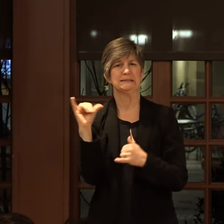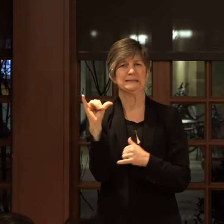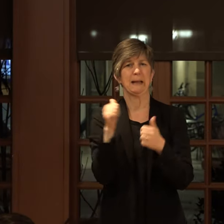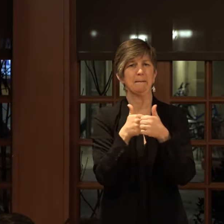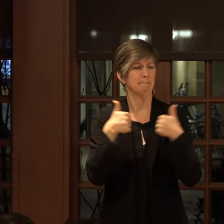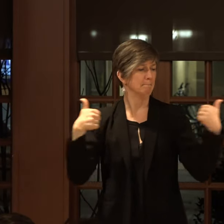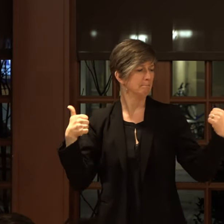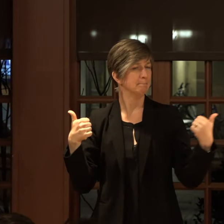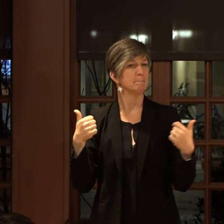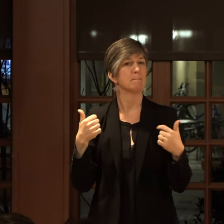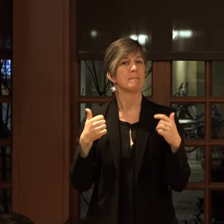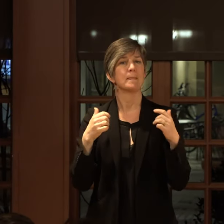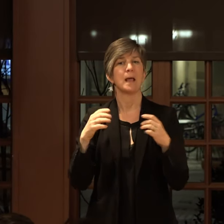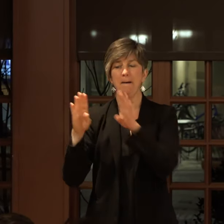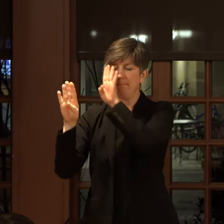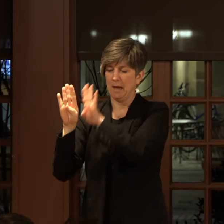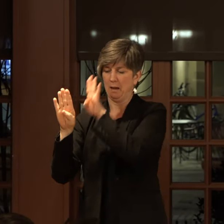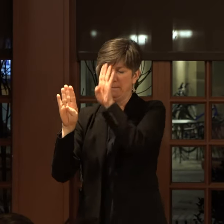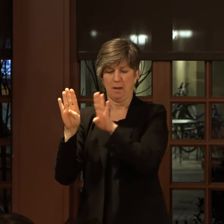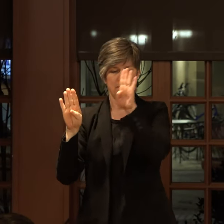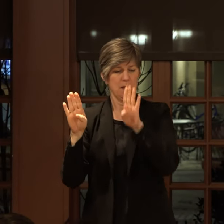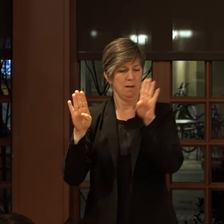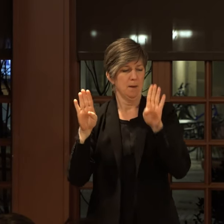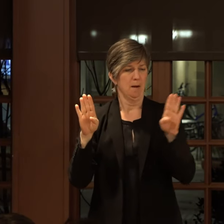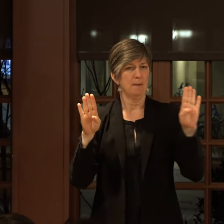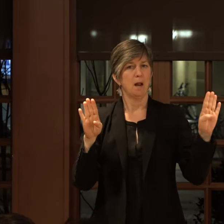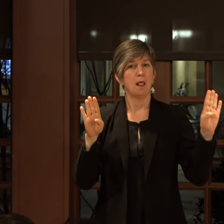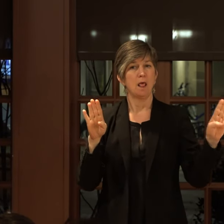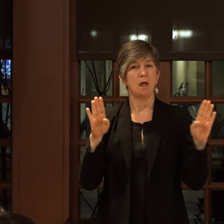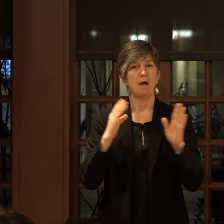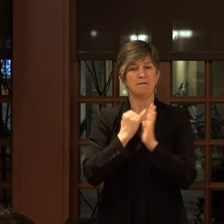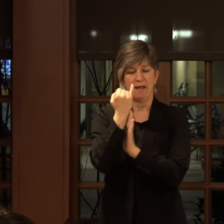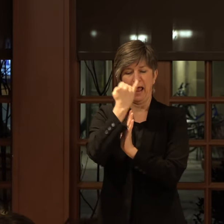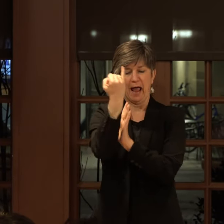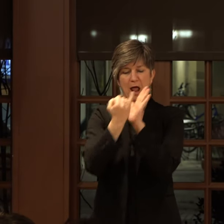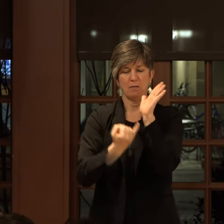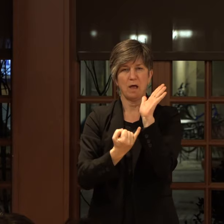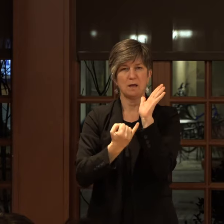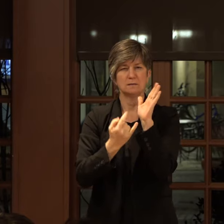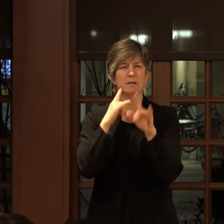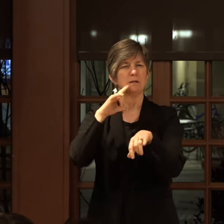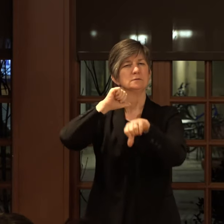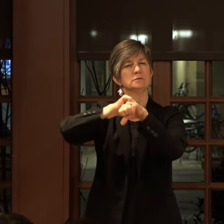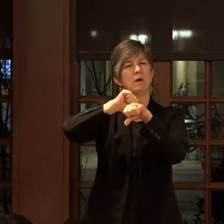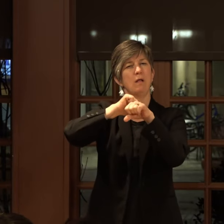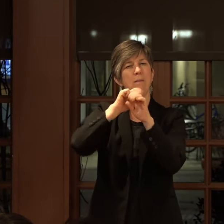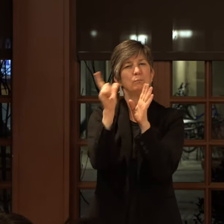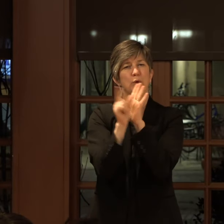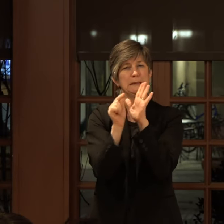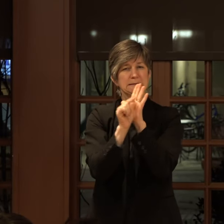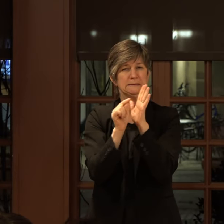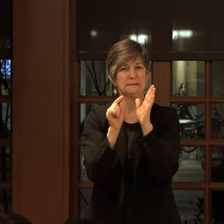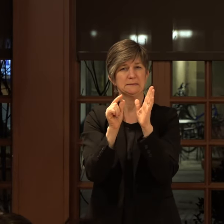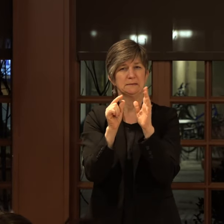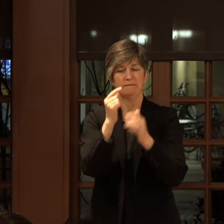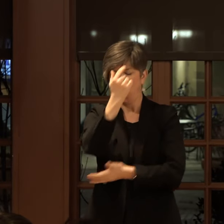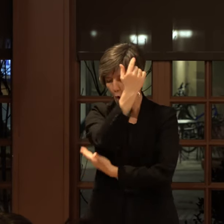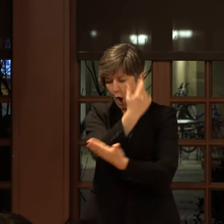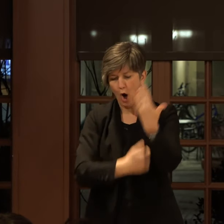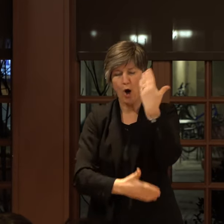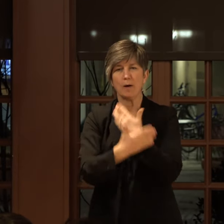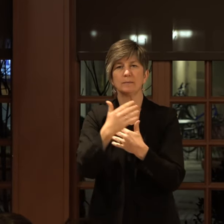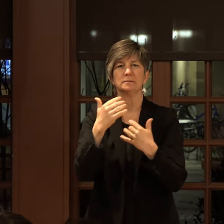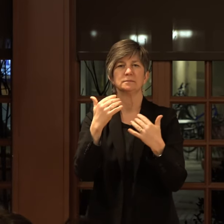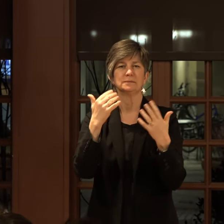And it's panel after panel after panel of outlines and then solid prints of arms, hands